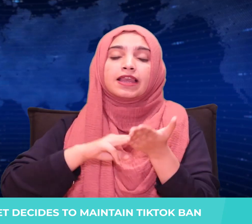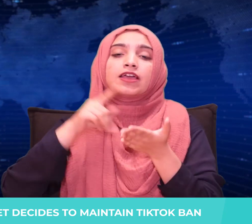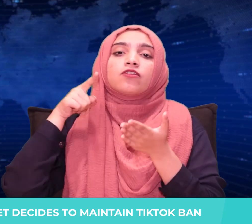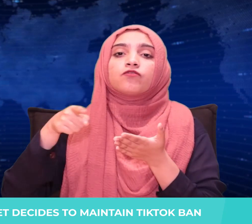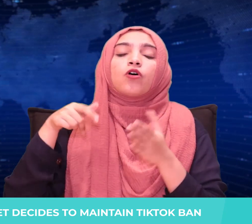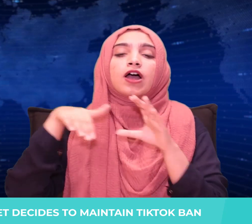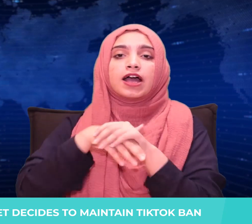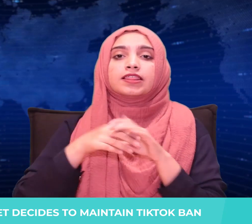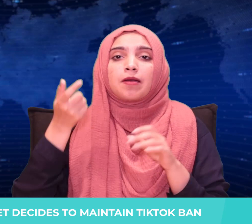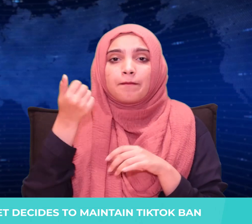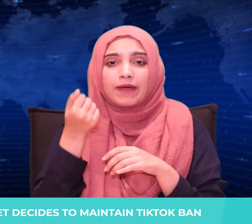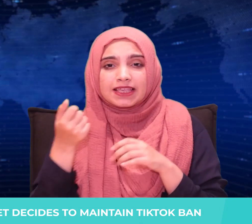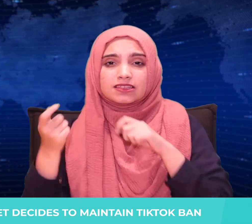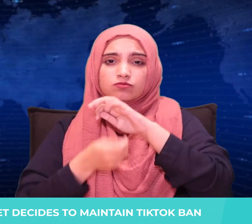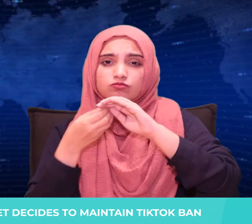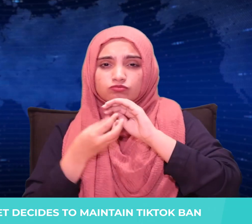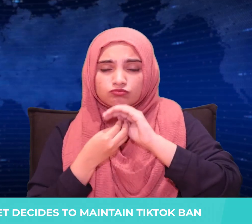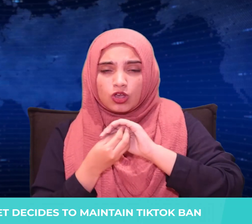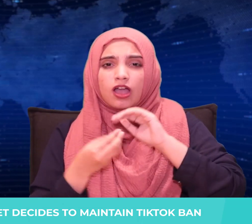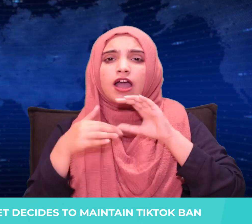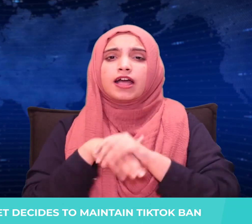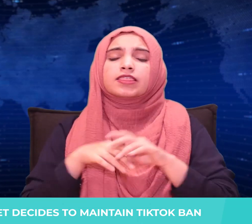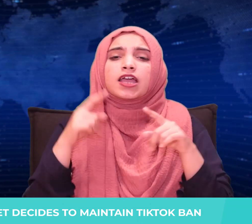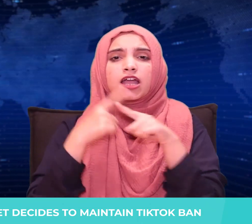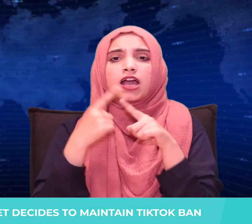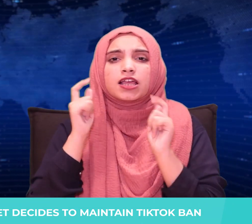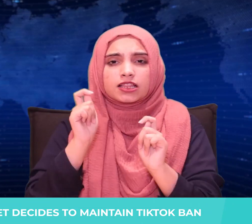the company of $201.5 million.